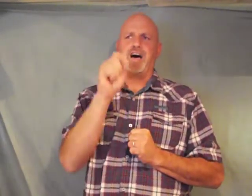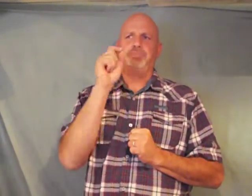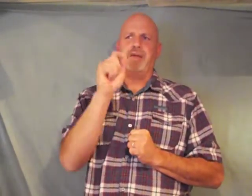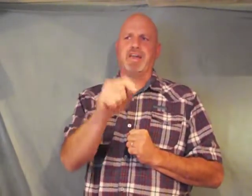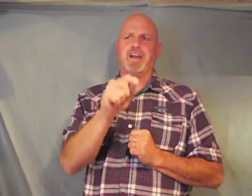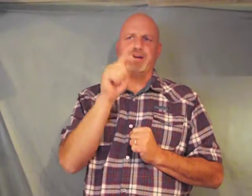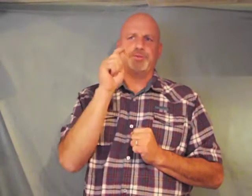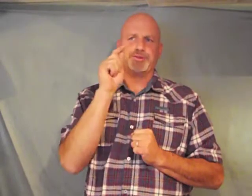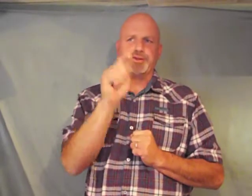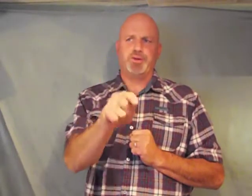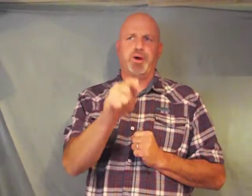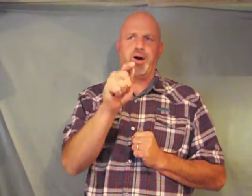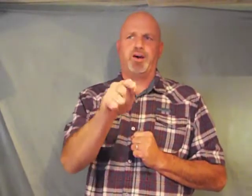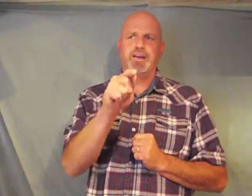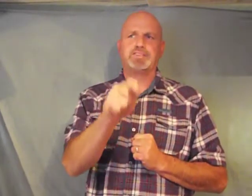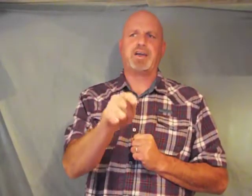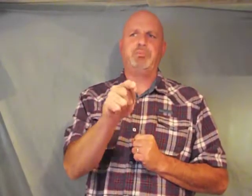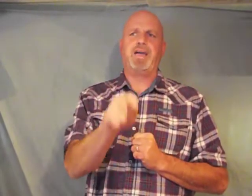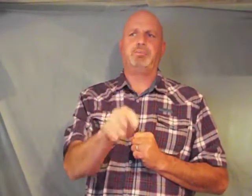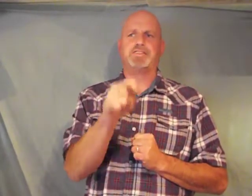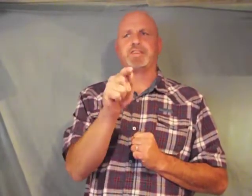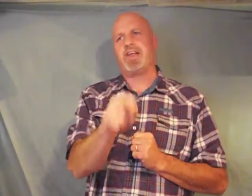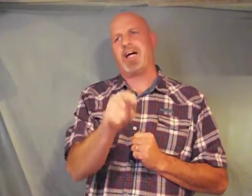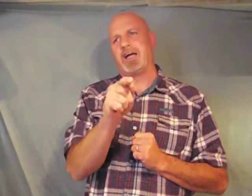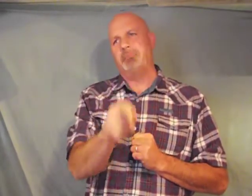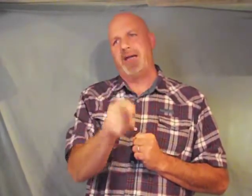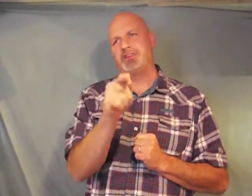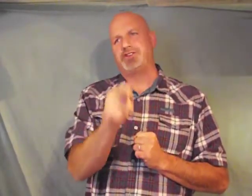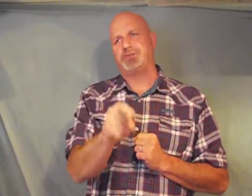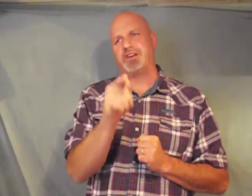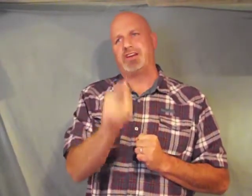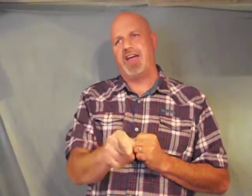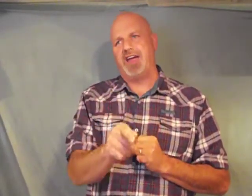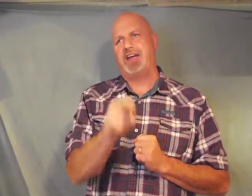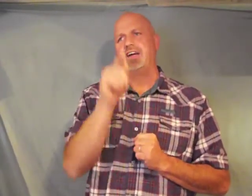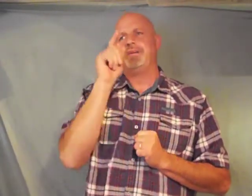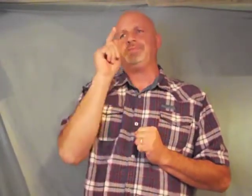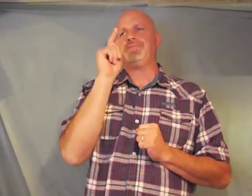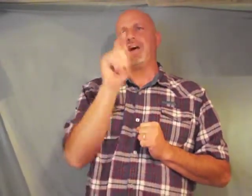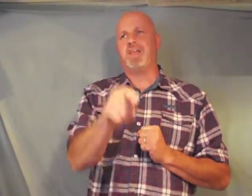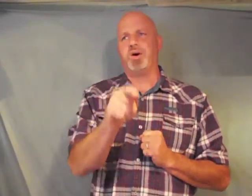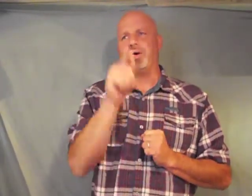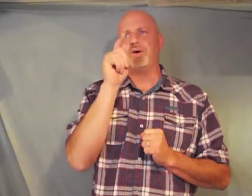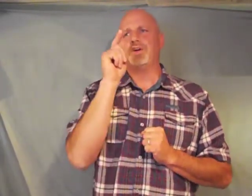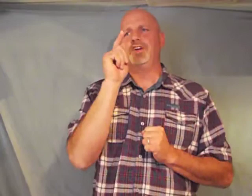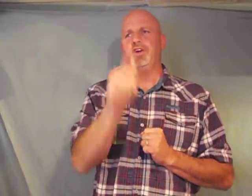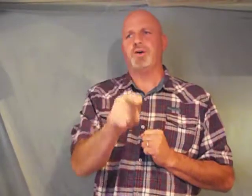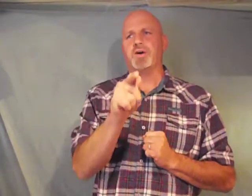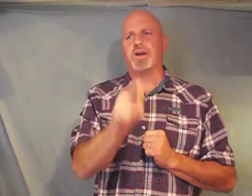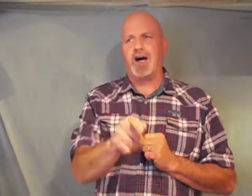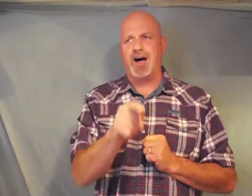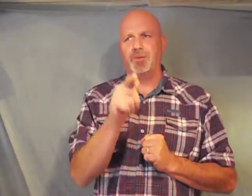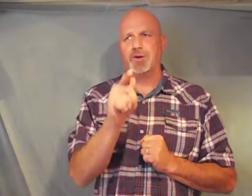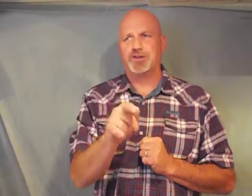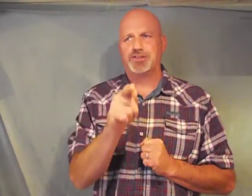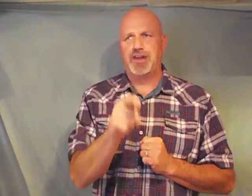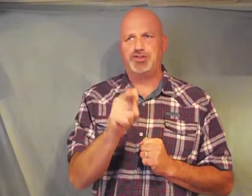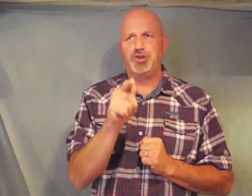being careful to do all his commandments that I command you today the Lord your God will set you